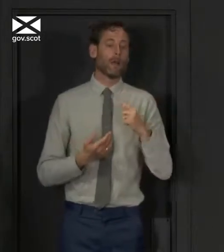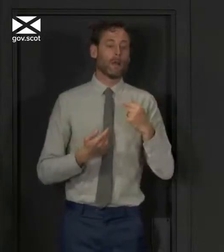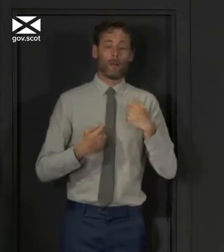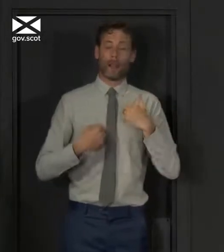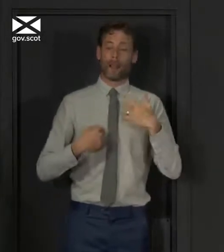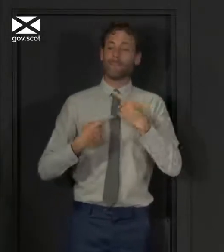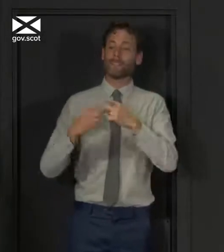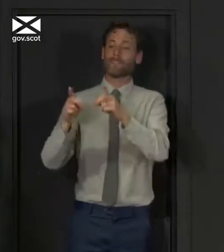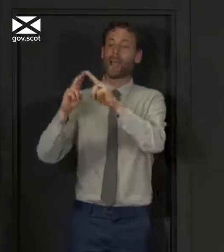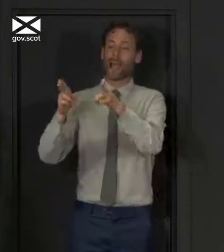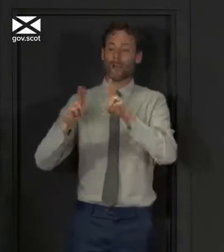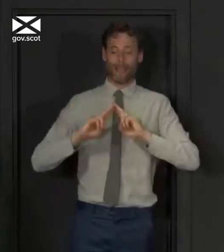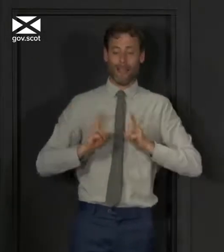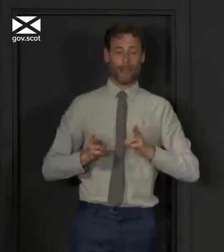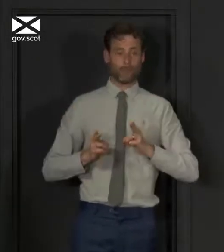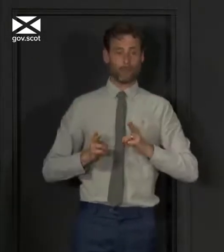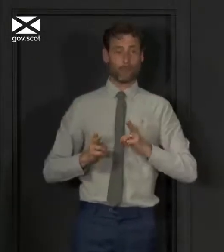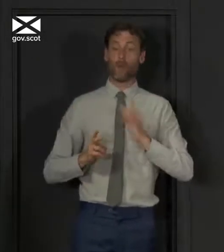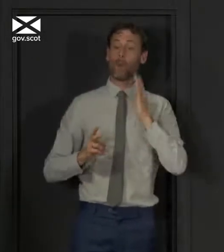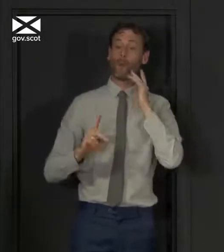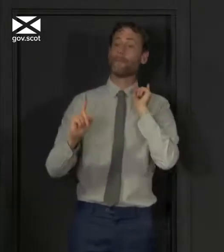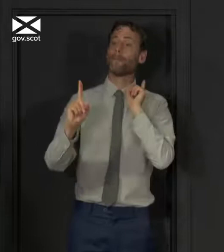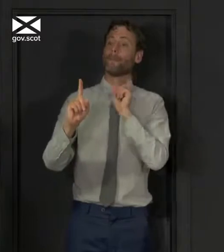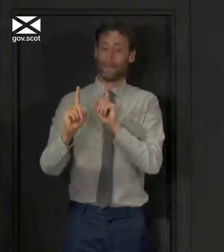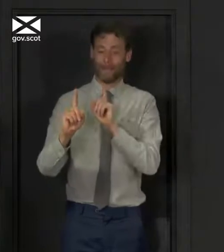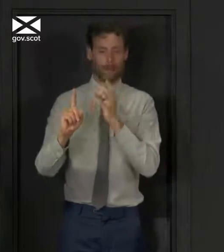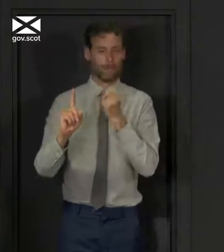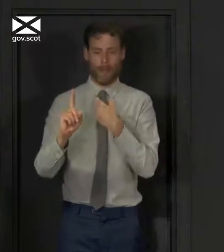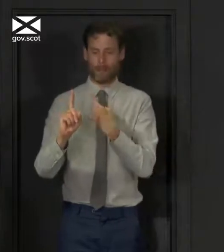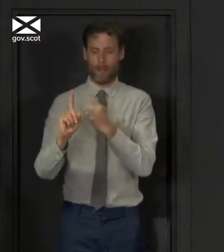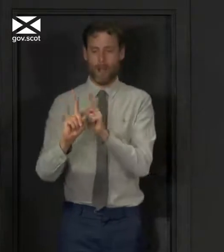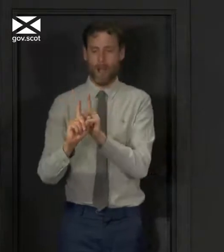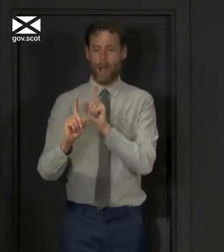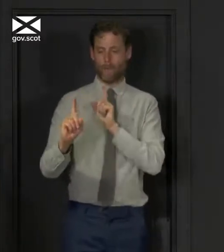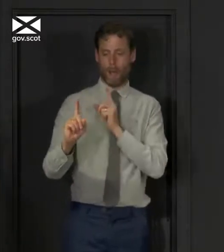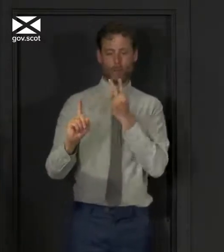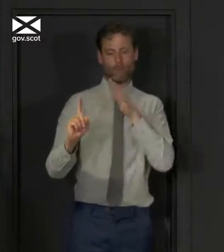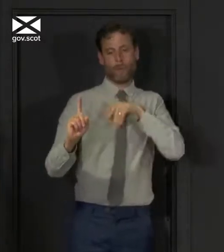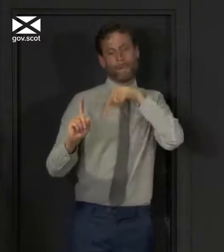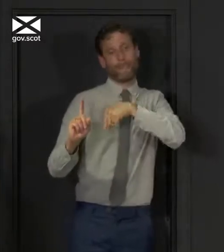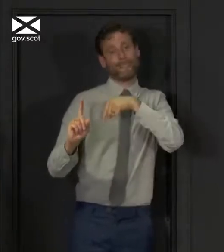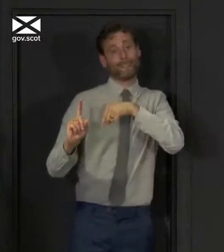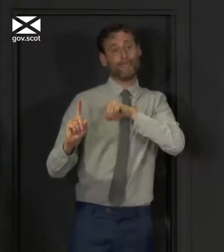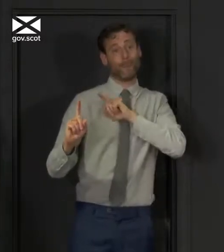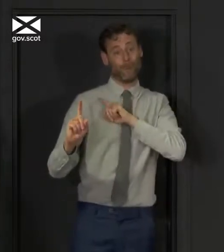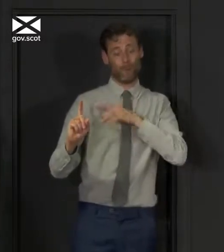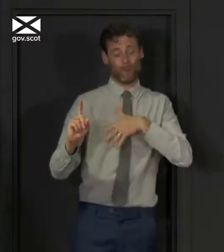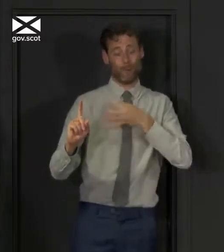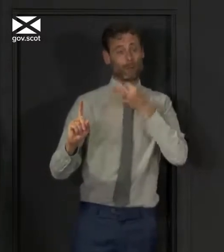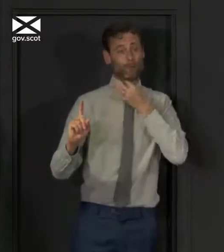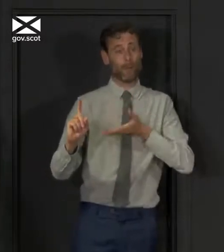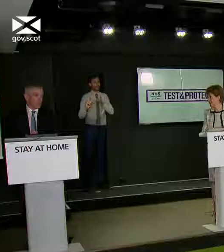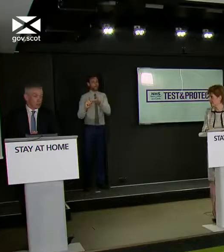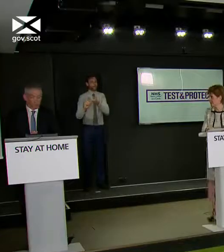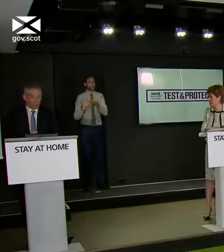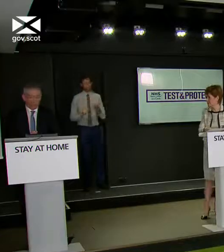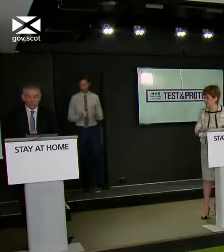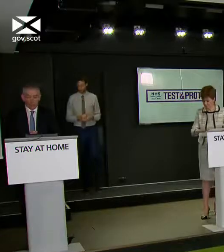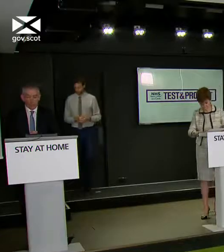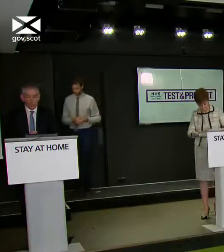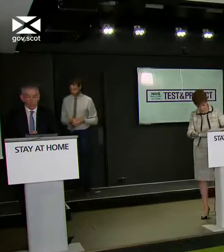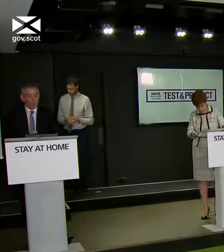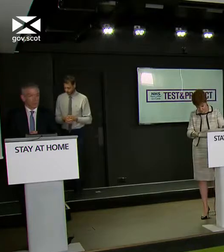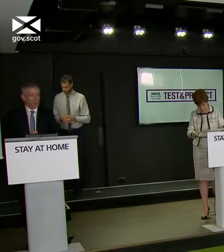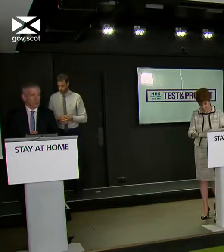is keep that two metres, because we don't want to provide ways in which the virus can easily spread between different households. Gregor, do want to say any more?